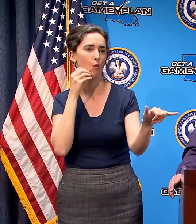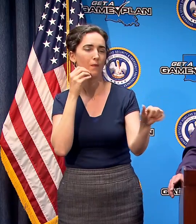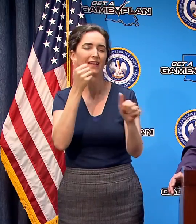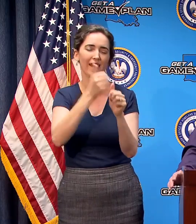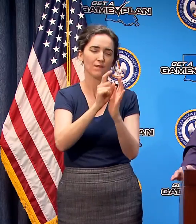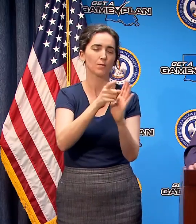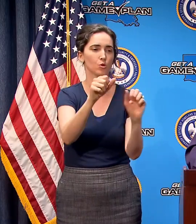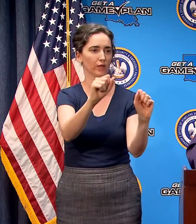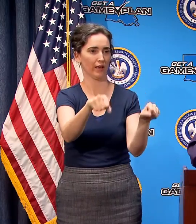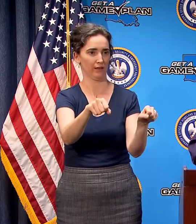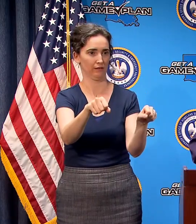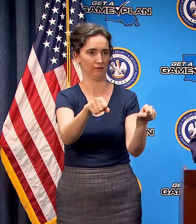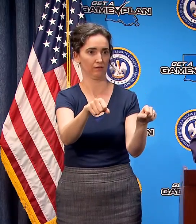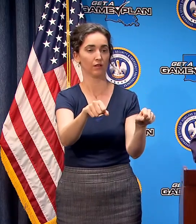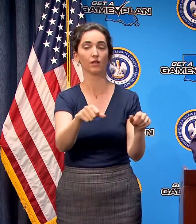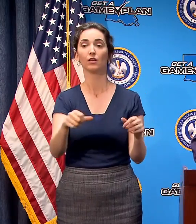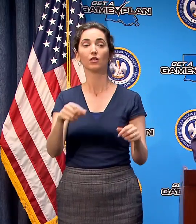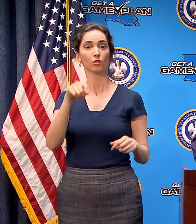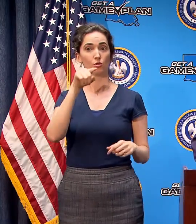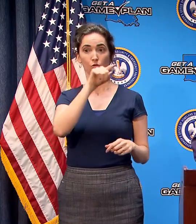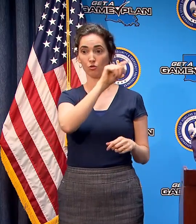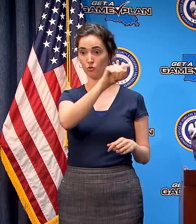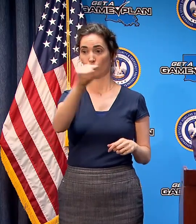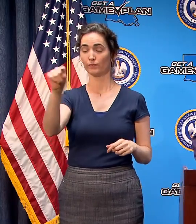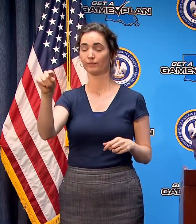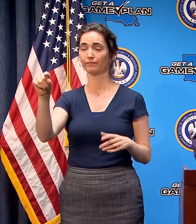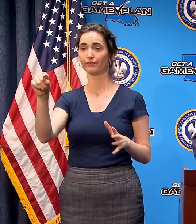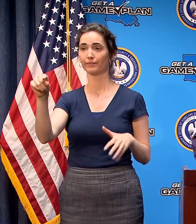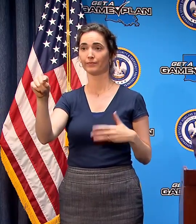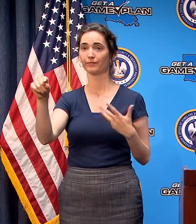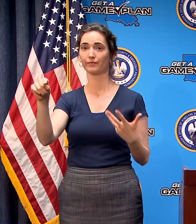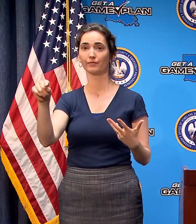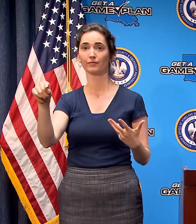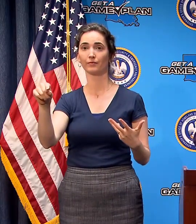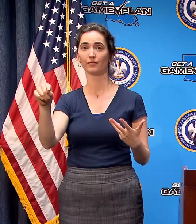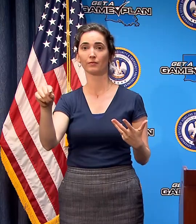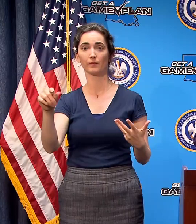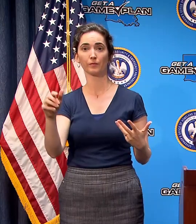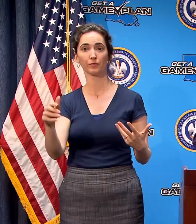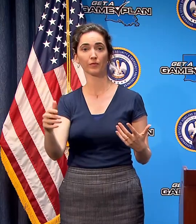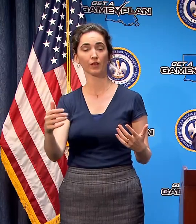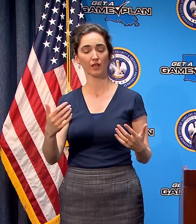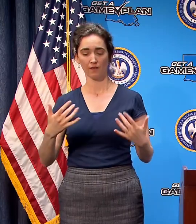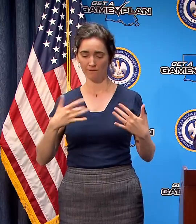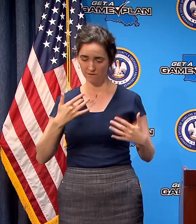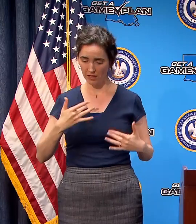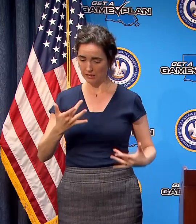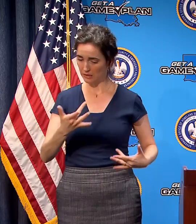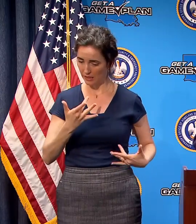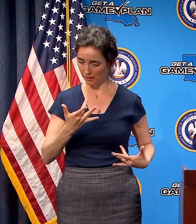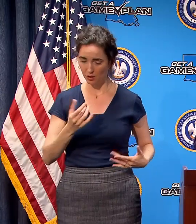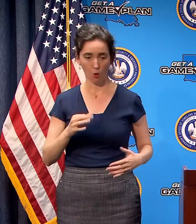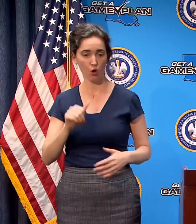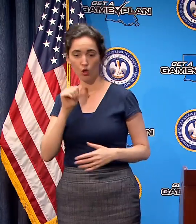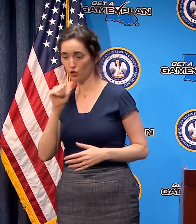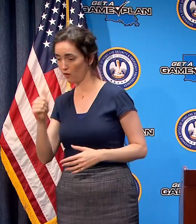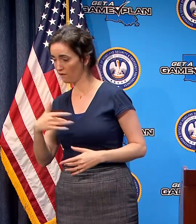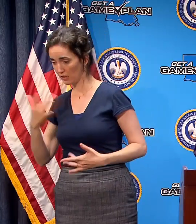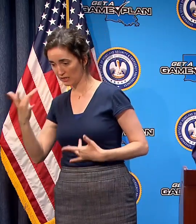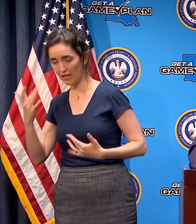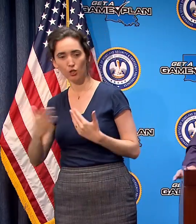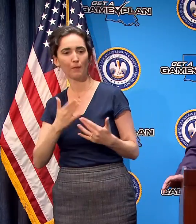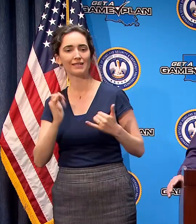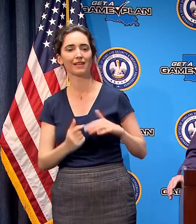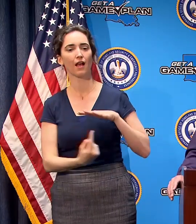keep yourselves isolated when you whether or not you have symptoms but certainly if you have a